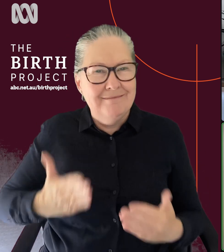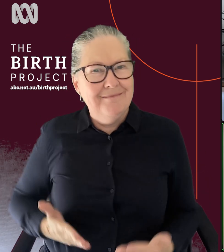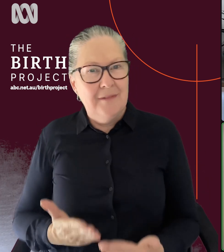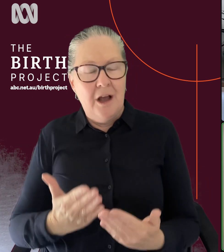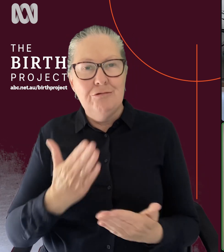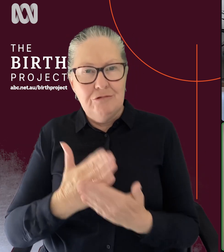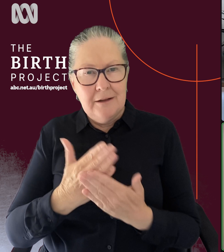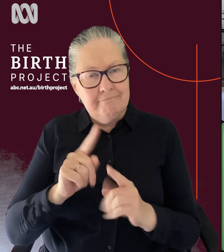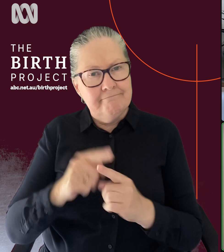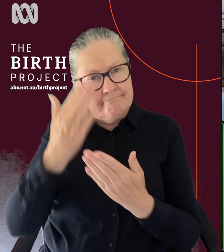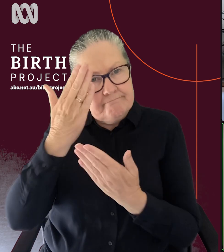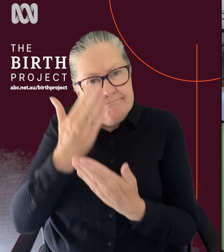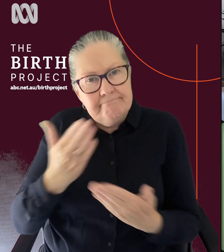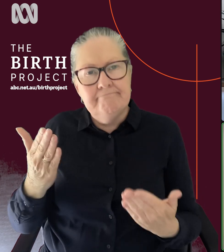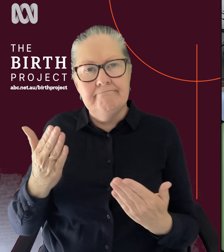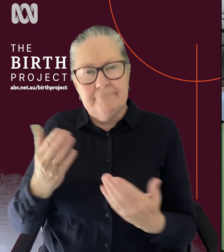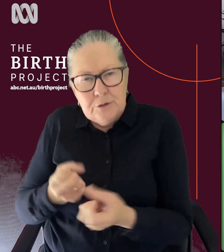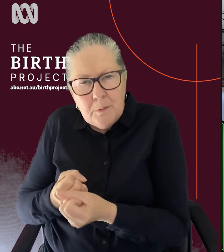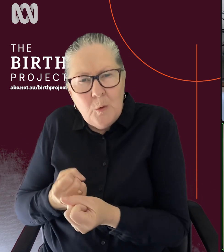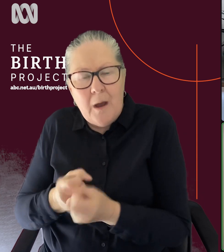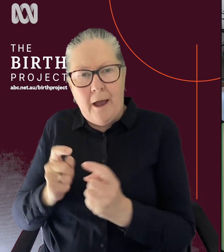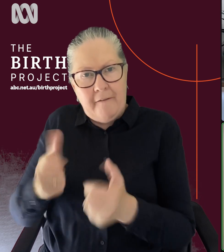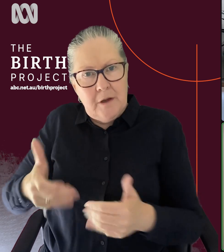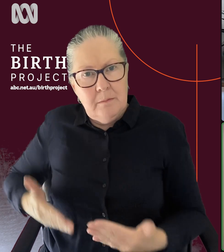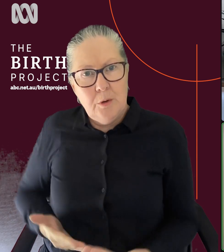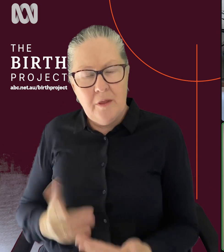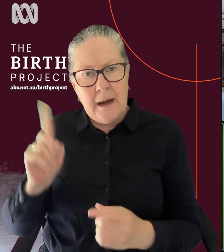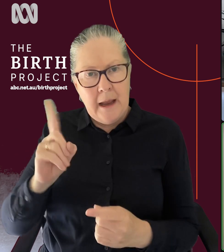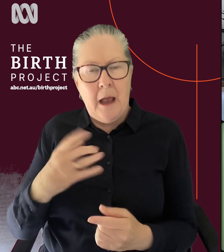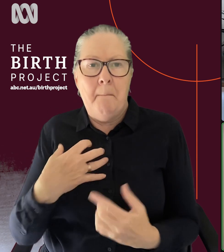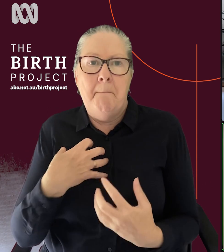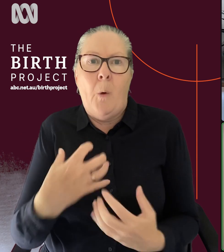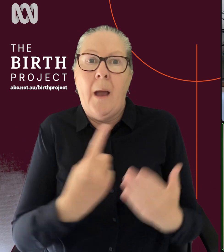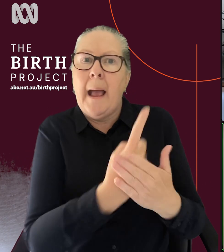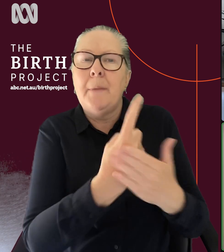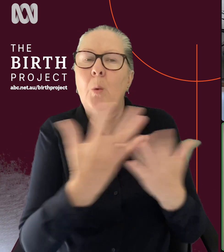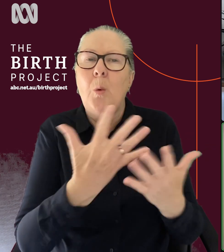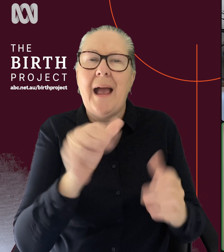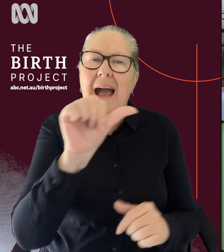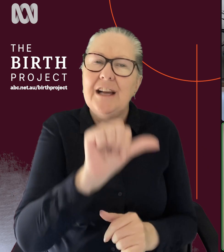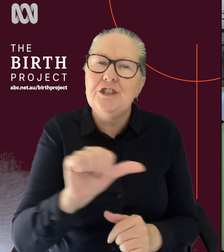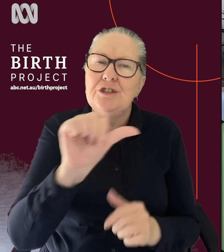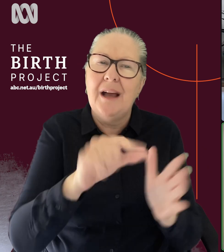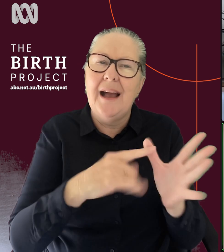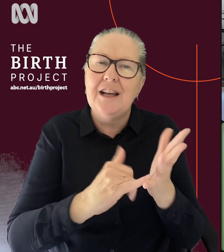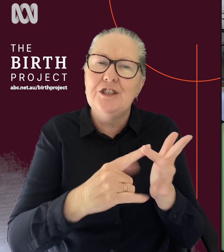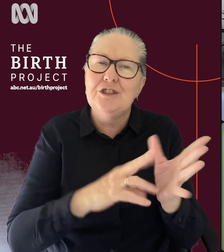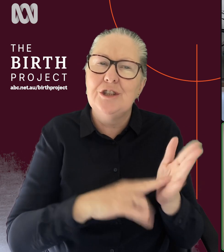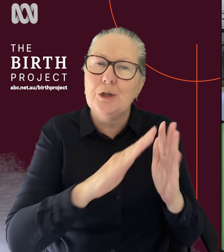and supporting that stage post-birth is done kind of more widely in sort of Asian communities. And I feel like in the Western